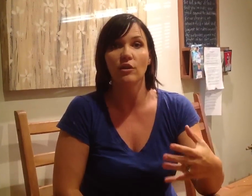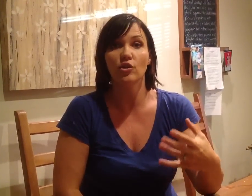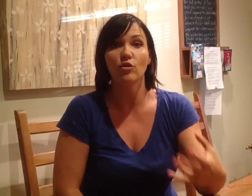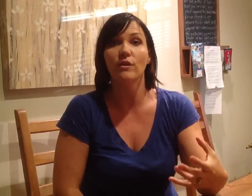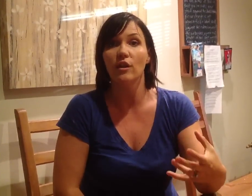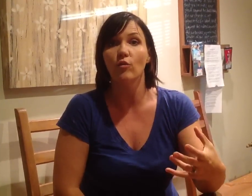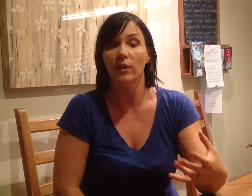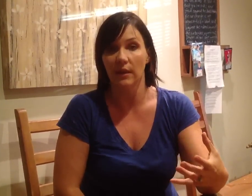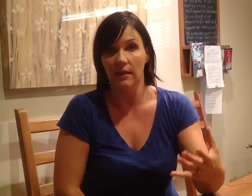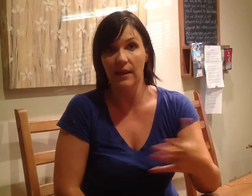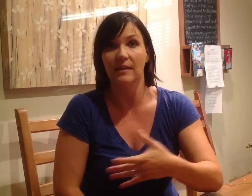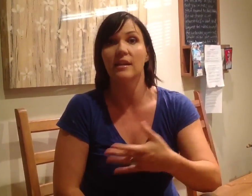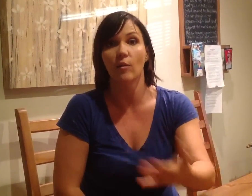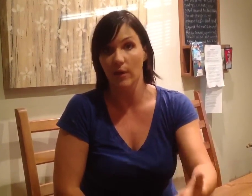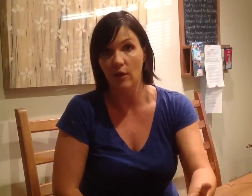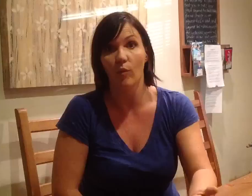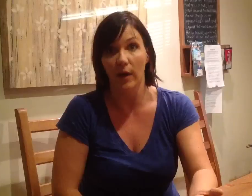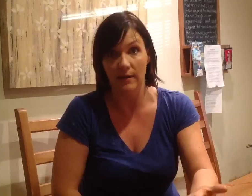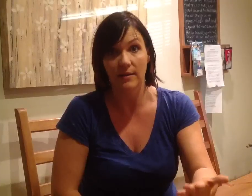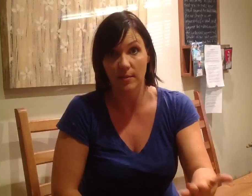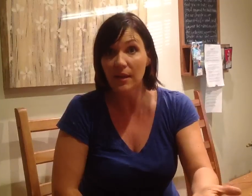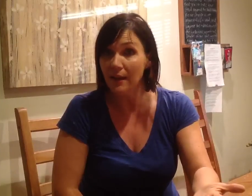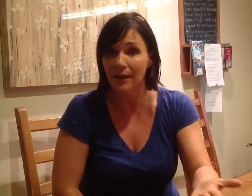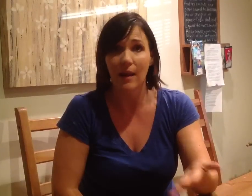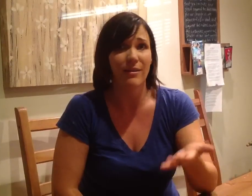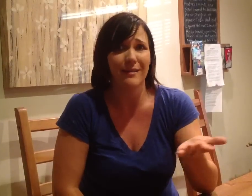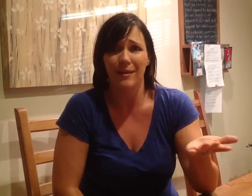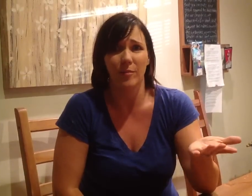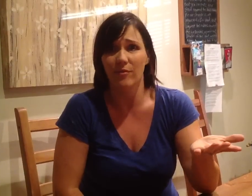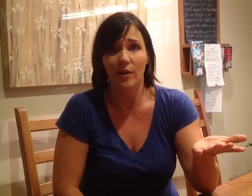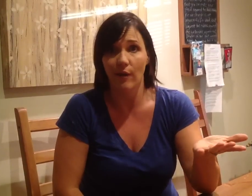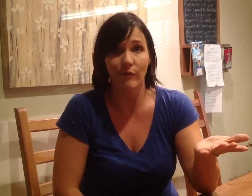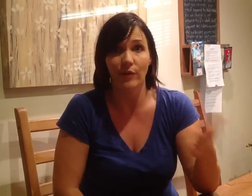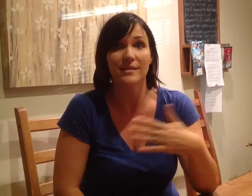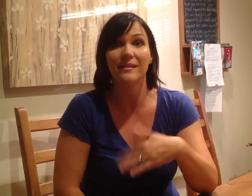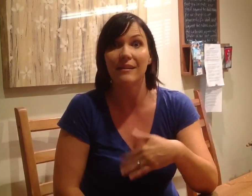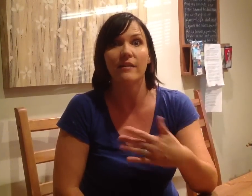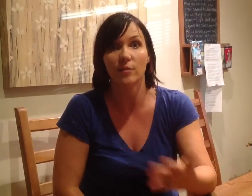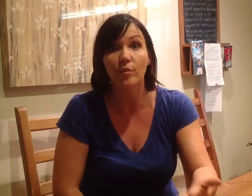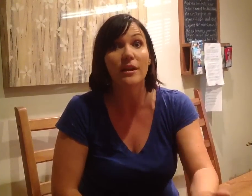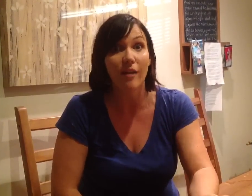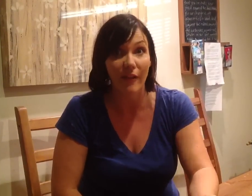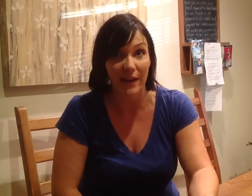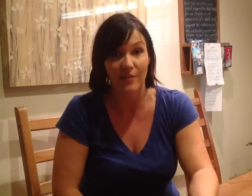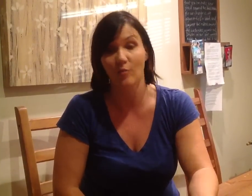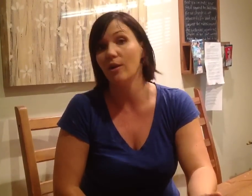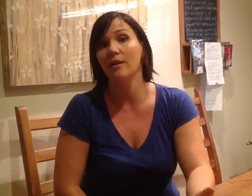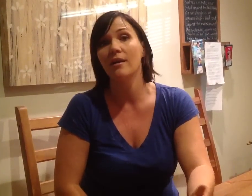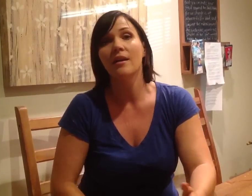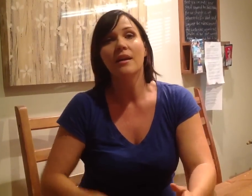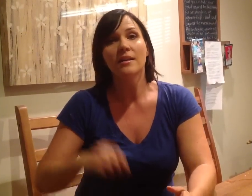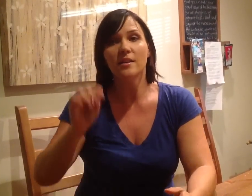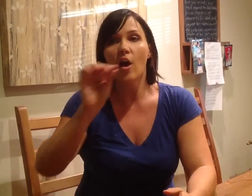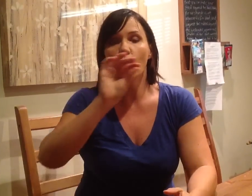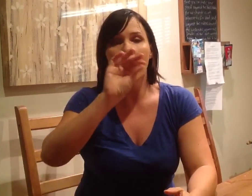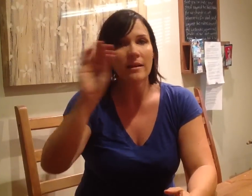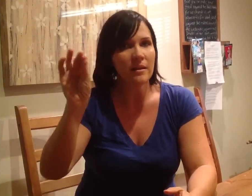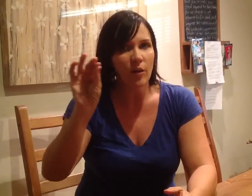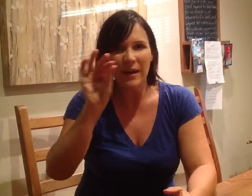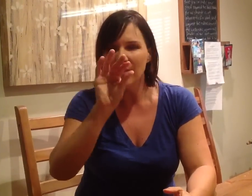ensure that you really get it done the way that you want it to be done. And I think they'll be very grateful because then they don't have to put in all that extra work. So write, you know, anything